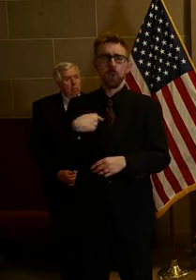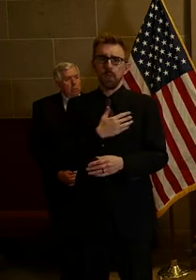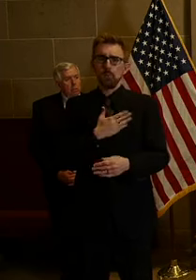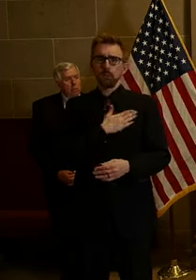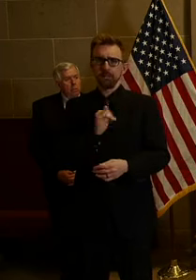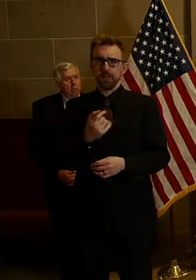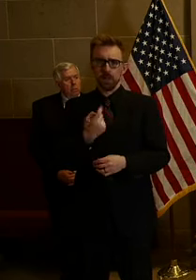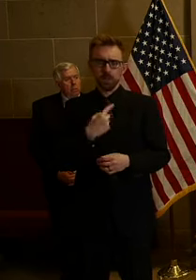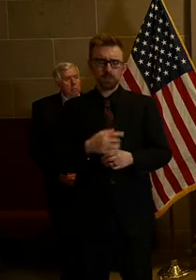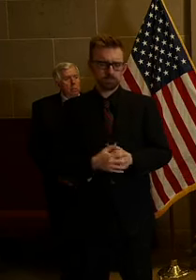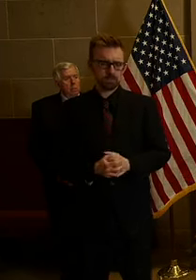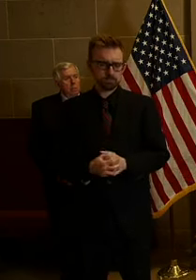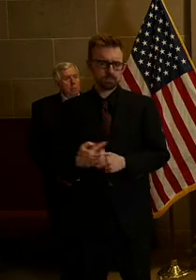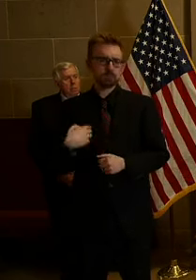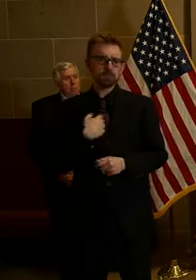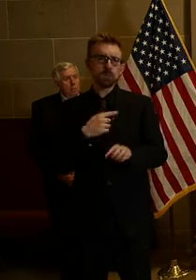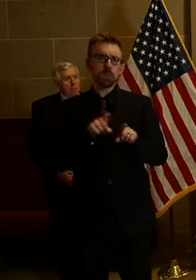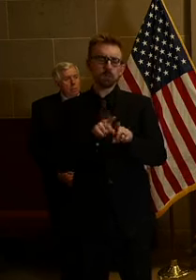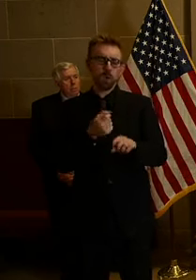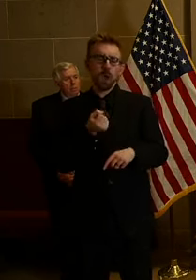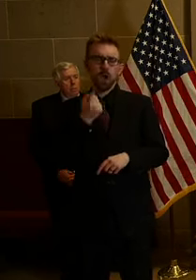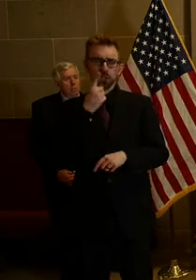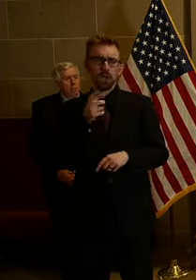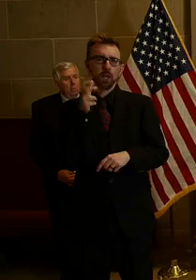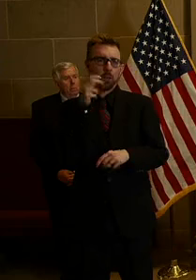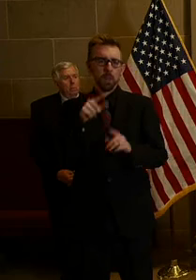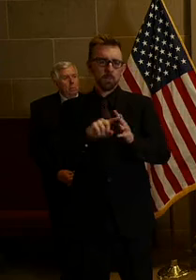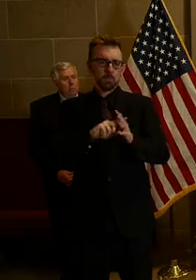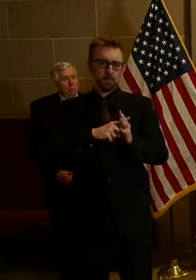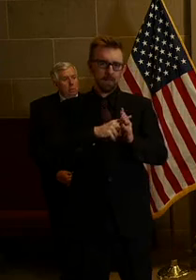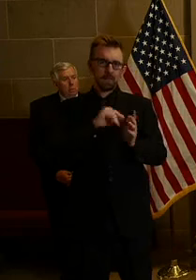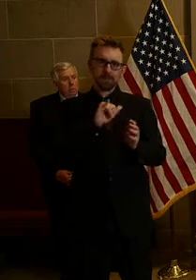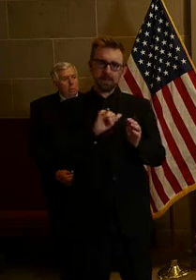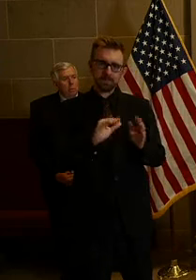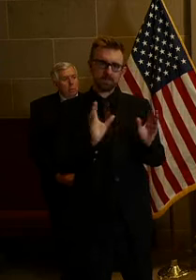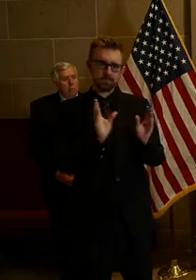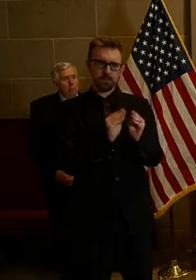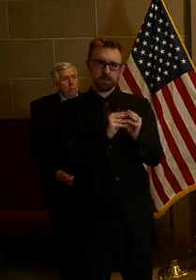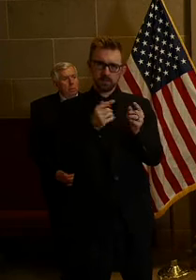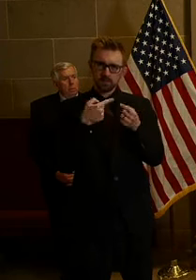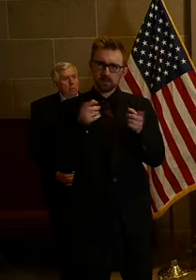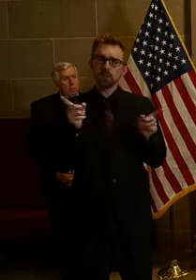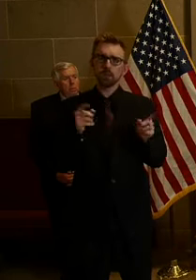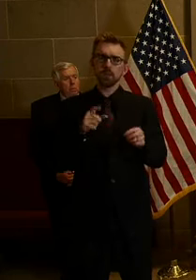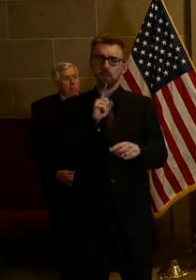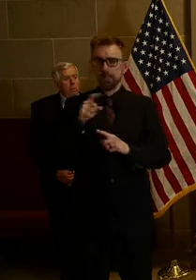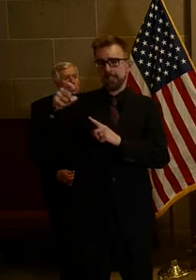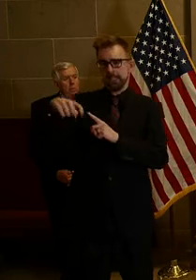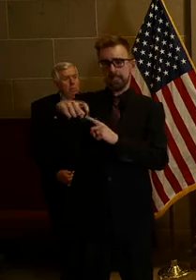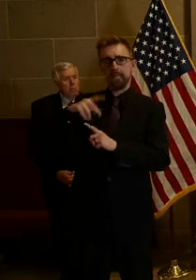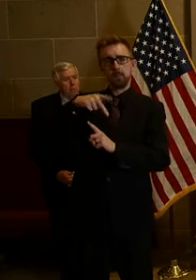the question. We also understand as you heard at the beginning of this press conference of the real need for PPE